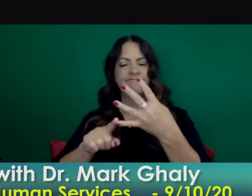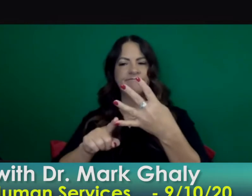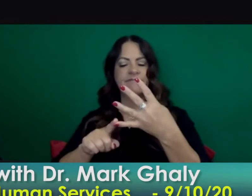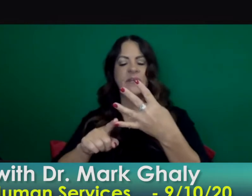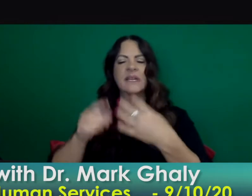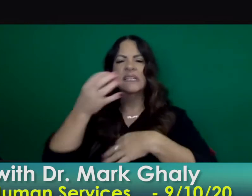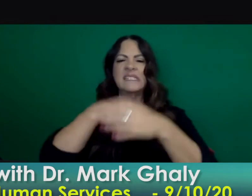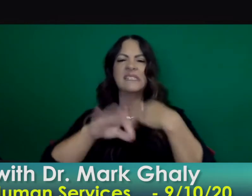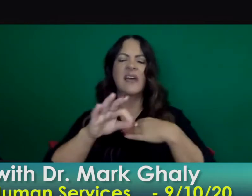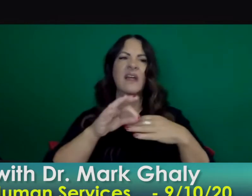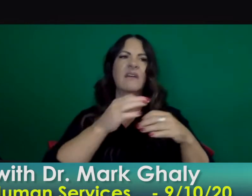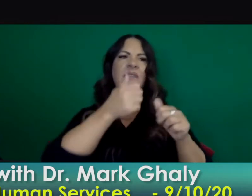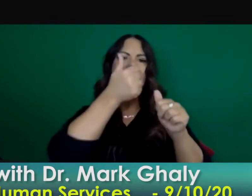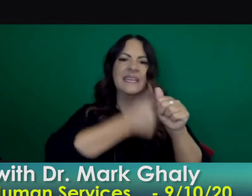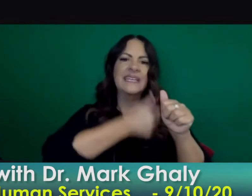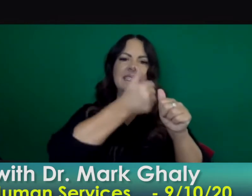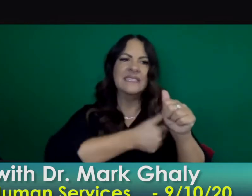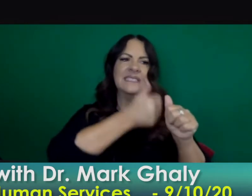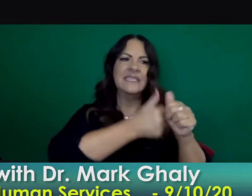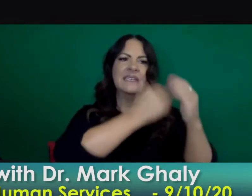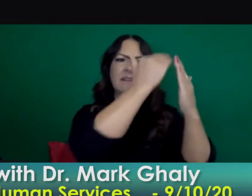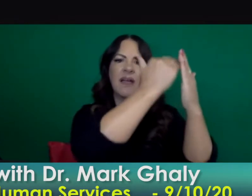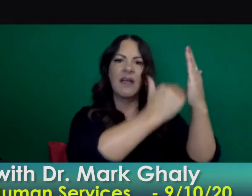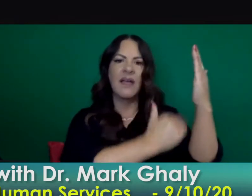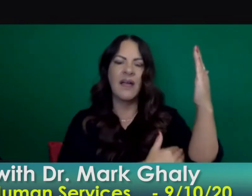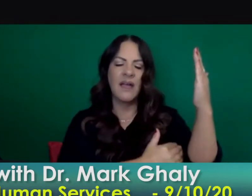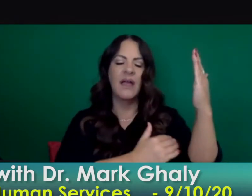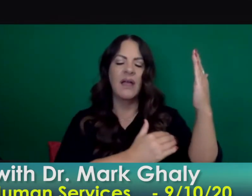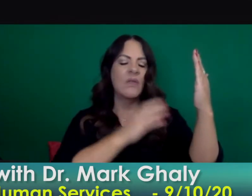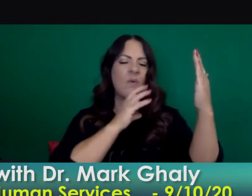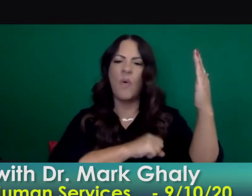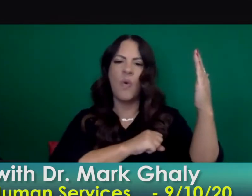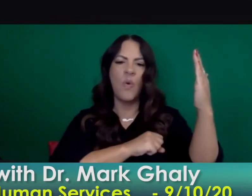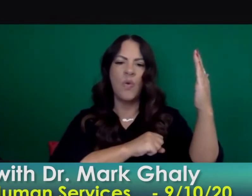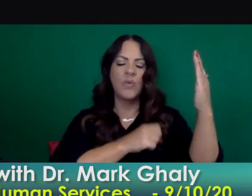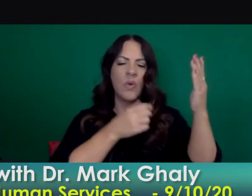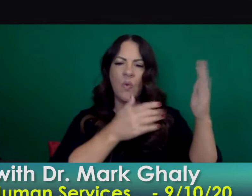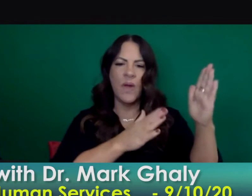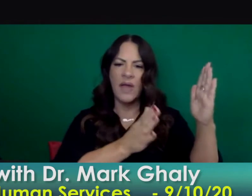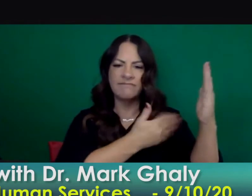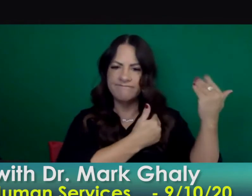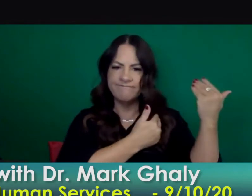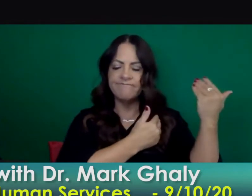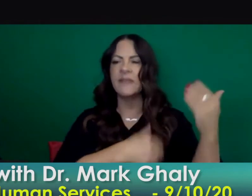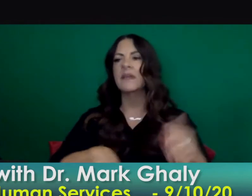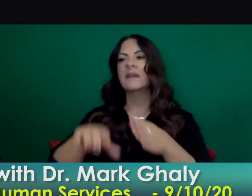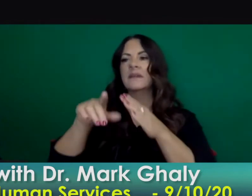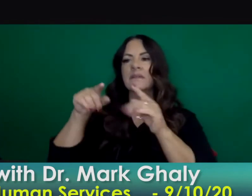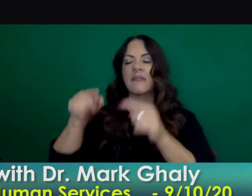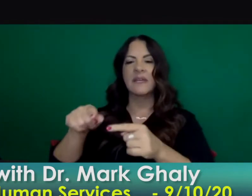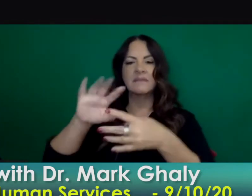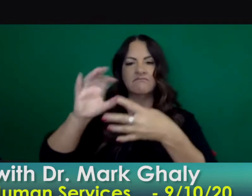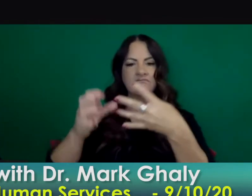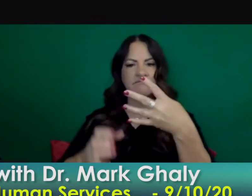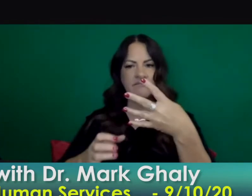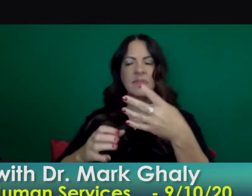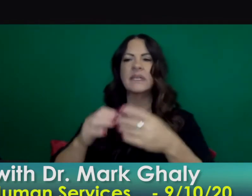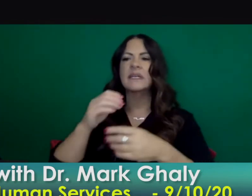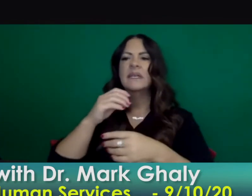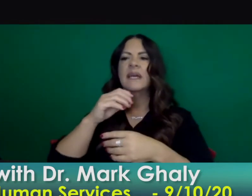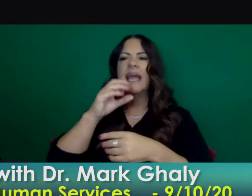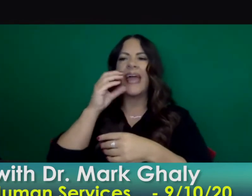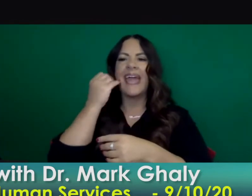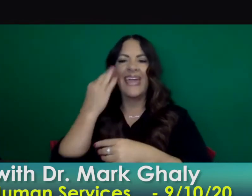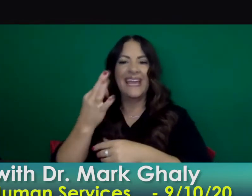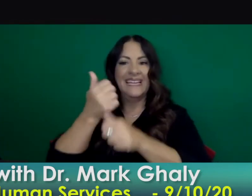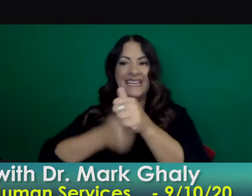um an understanding of what it takes to meet each tier's thresholds a sense of how long a county will remain in